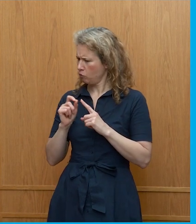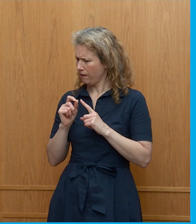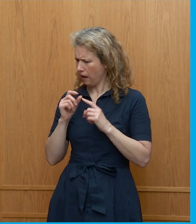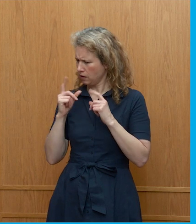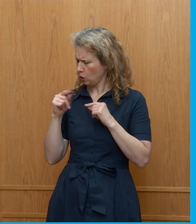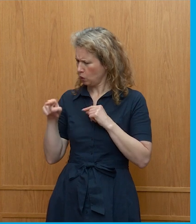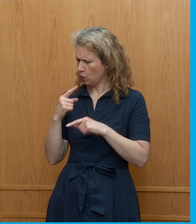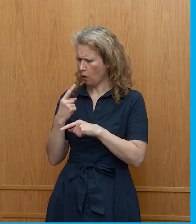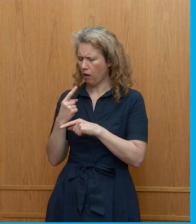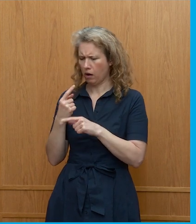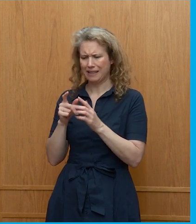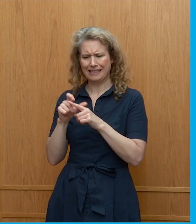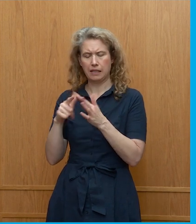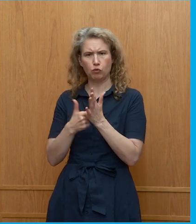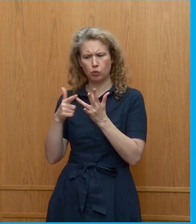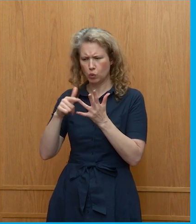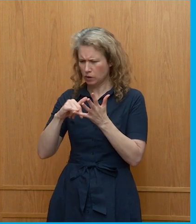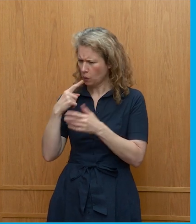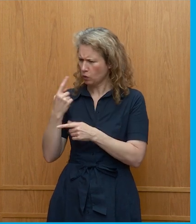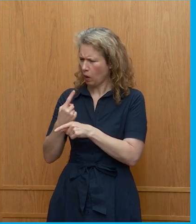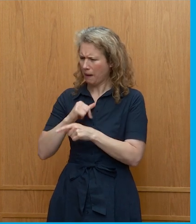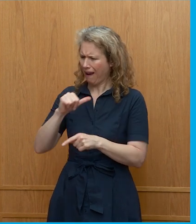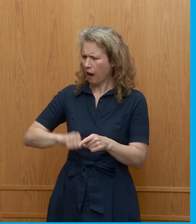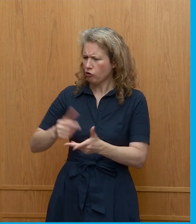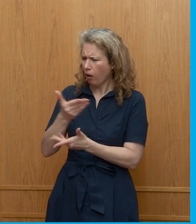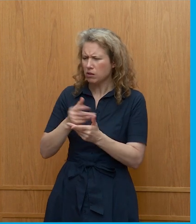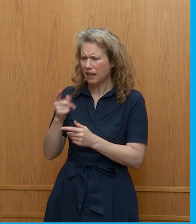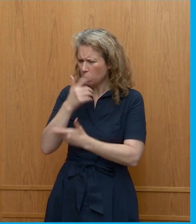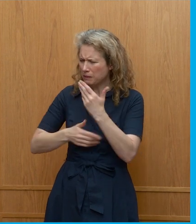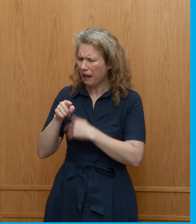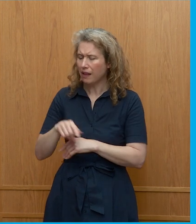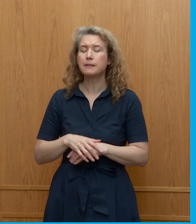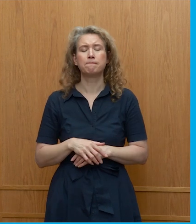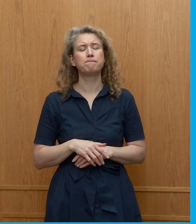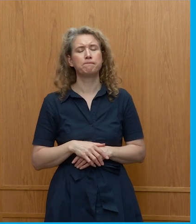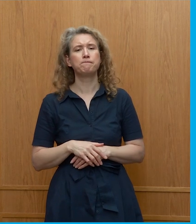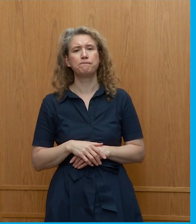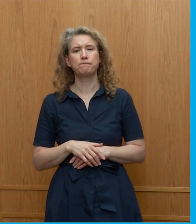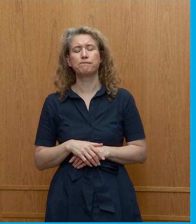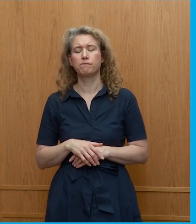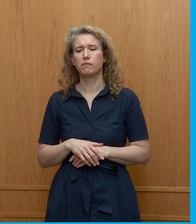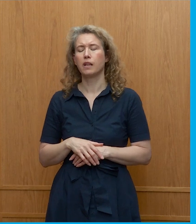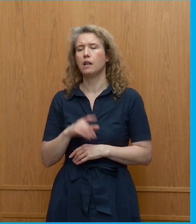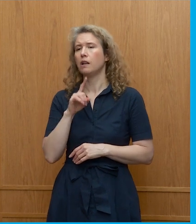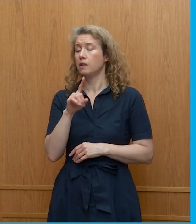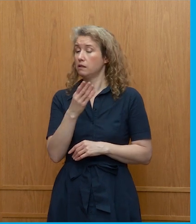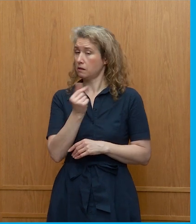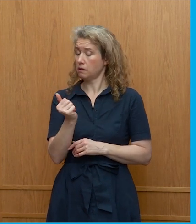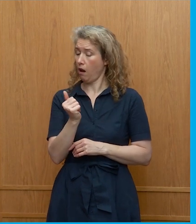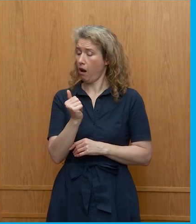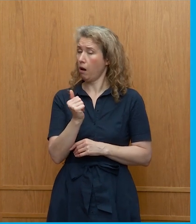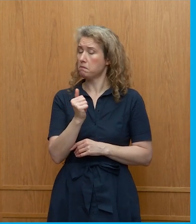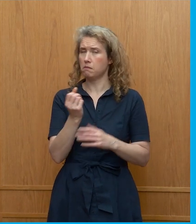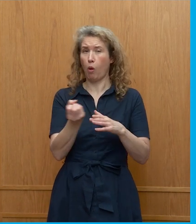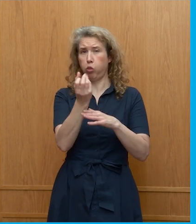So where we've seen really kind of obvious reductions in